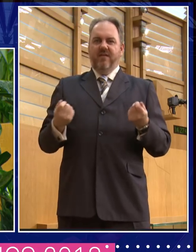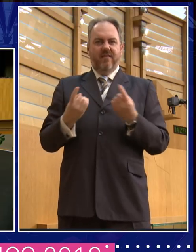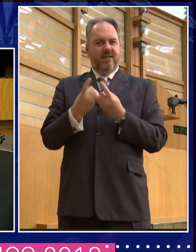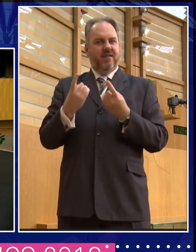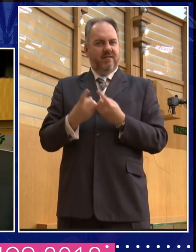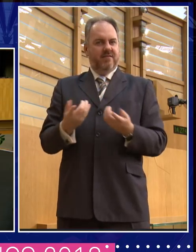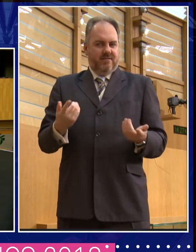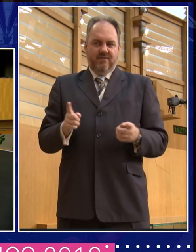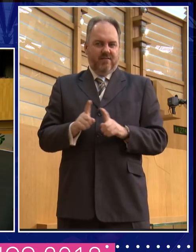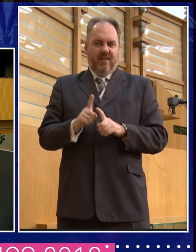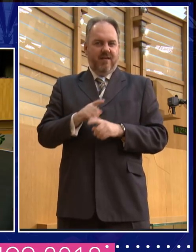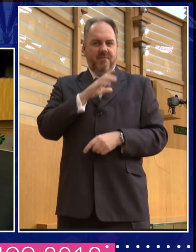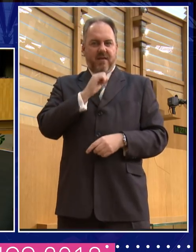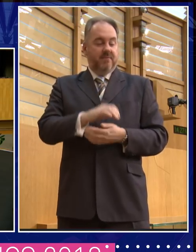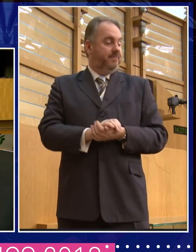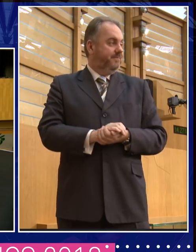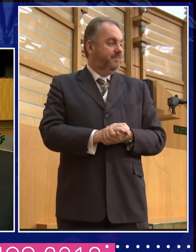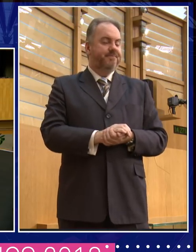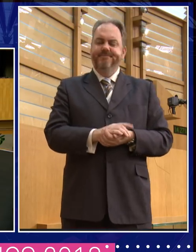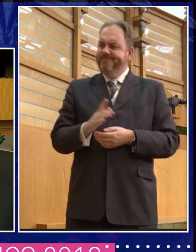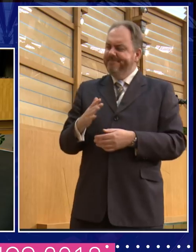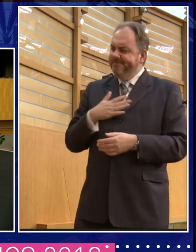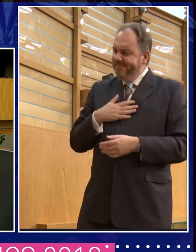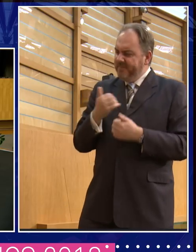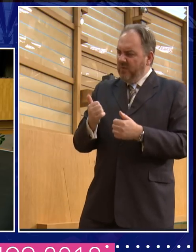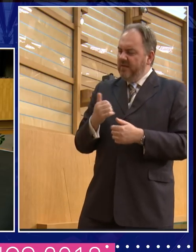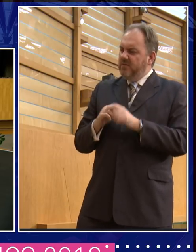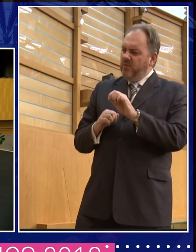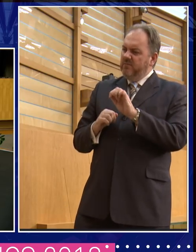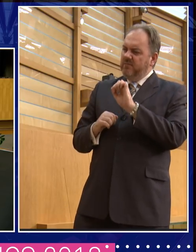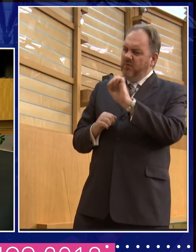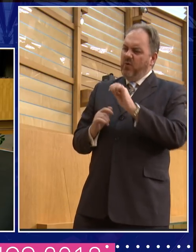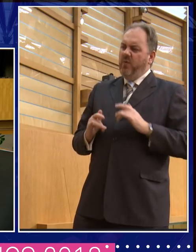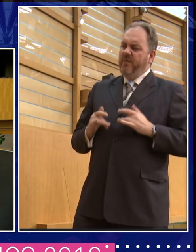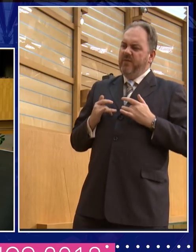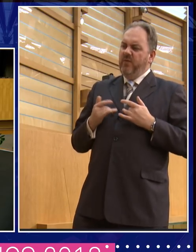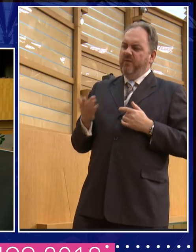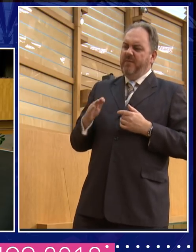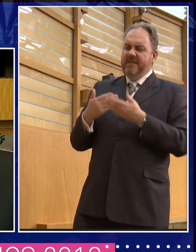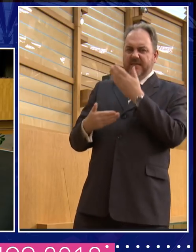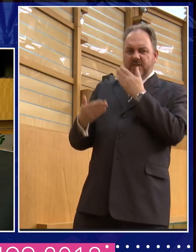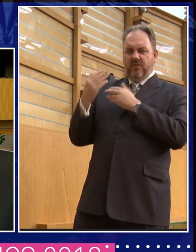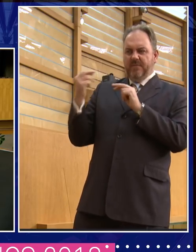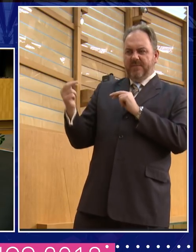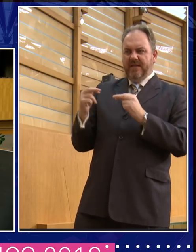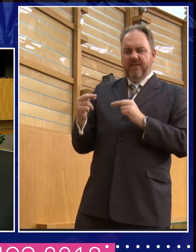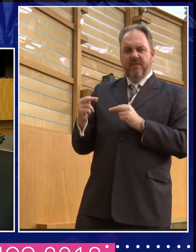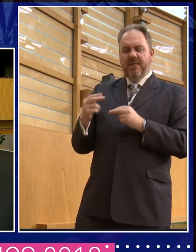Well, as, as an historian, what do you think about the, the move that very iconoclastic to, to smash all these statues, bring them down?